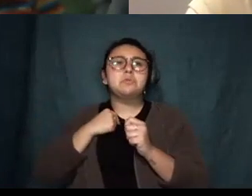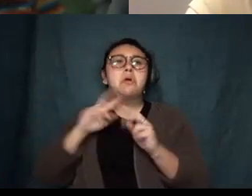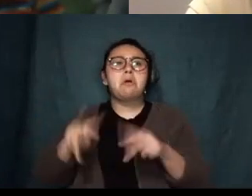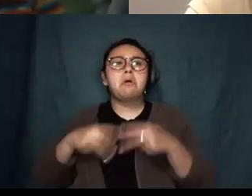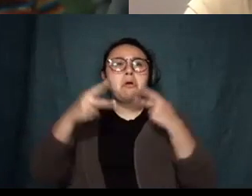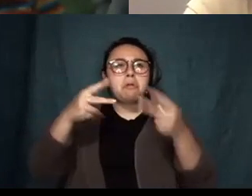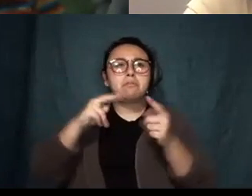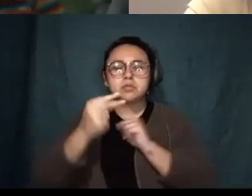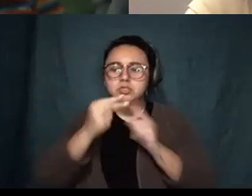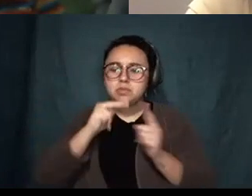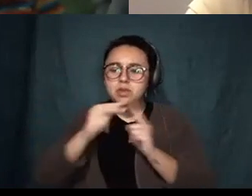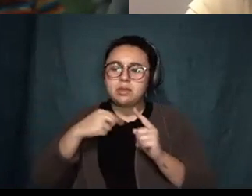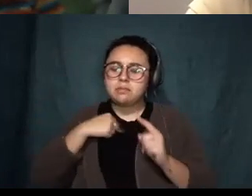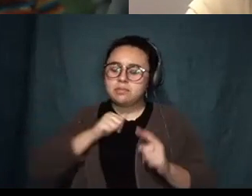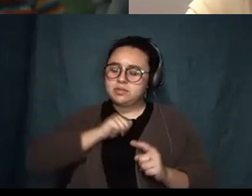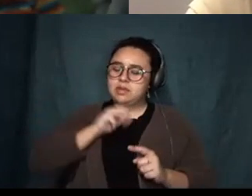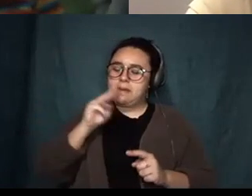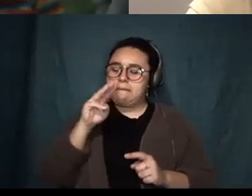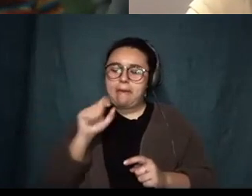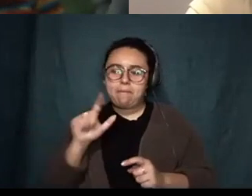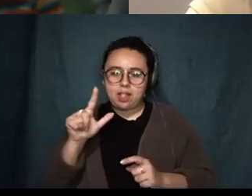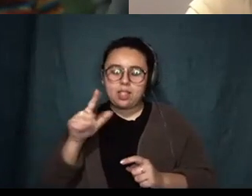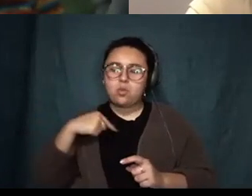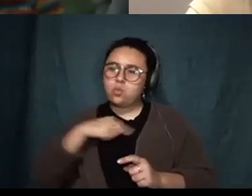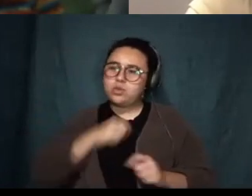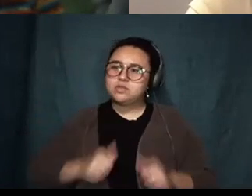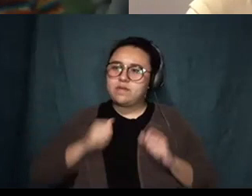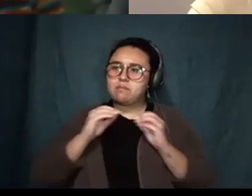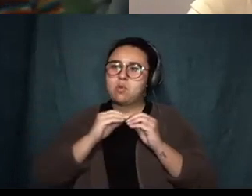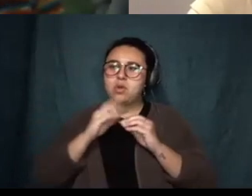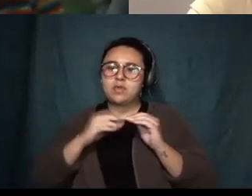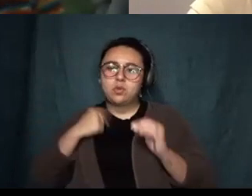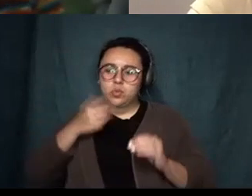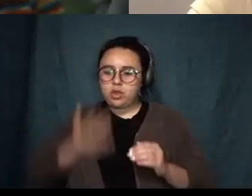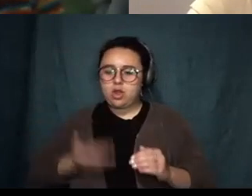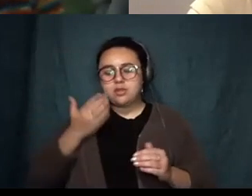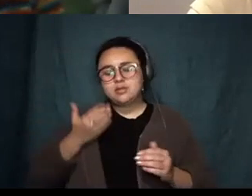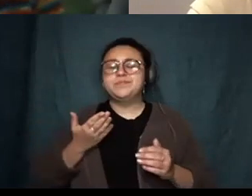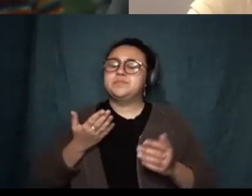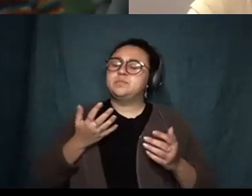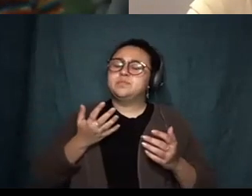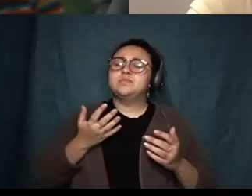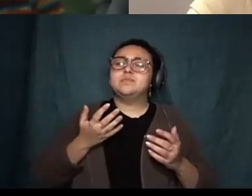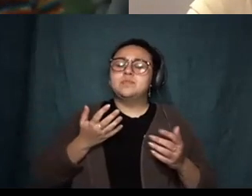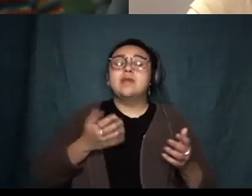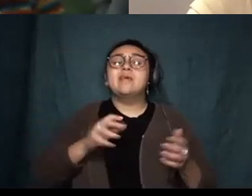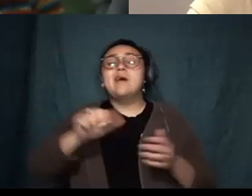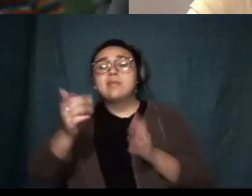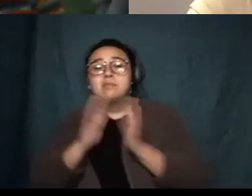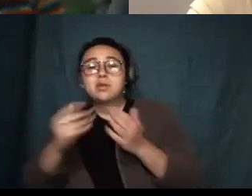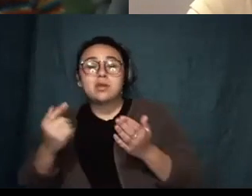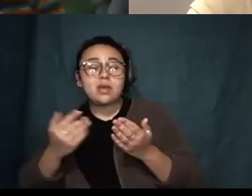surviving more than we know that we are um and a book that I'm really excited about that's coming out in 2021